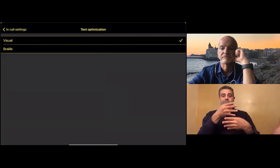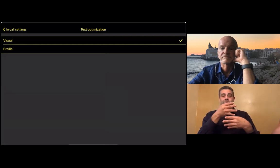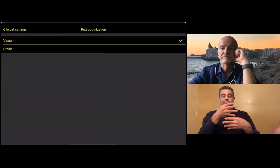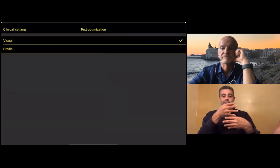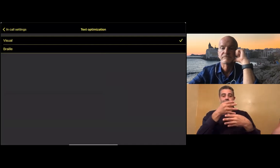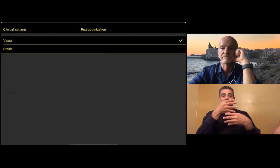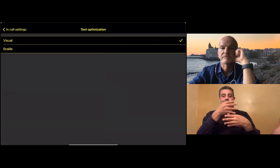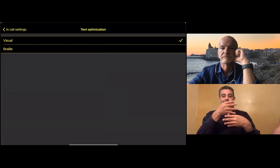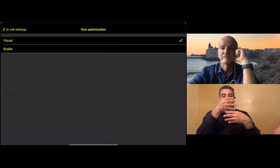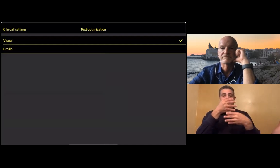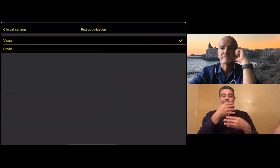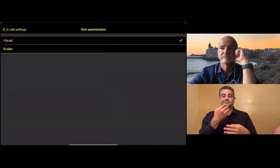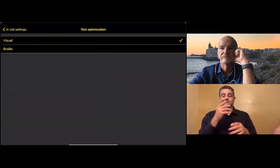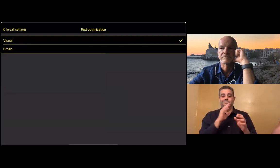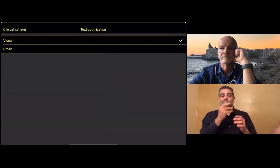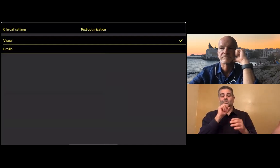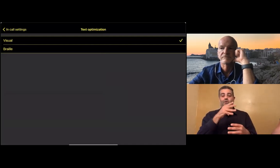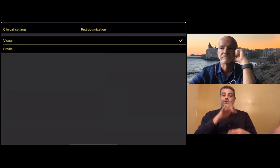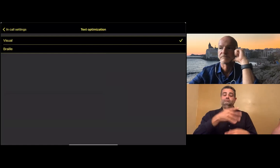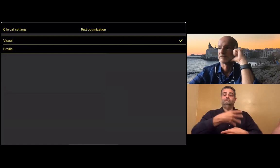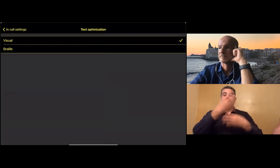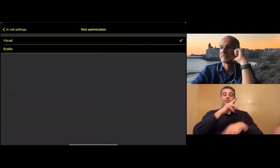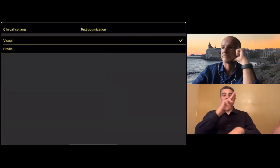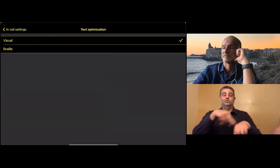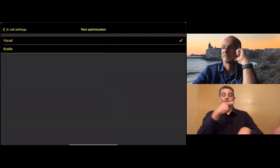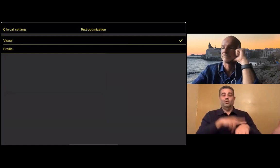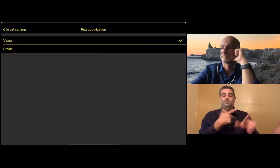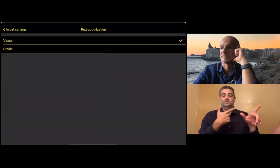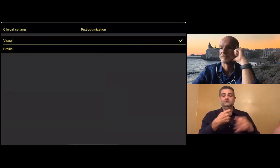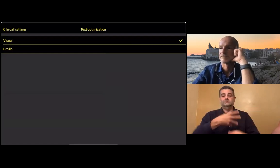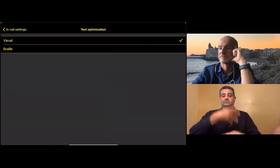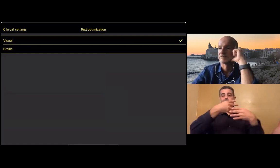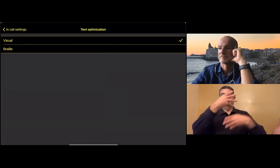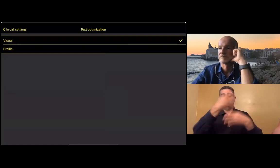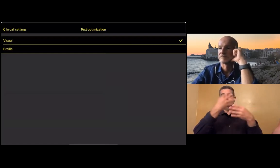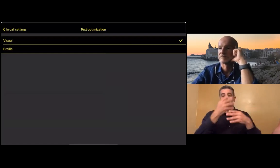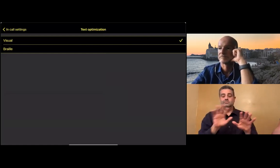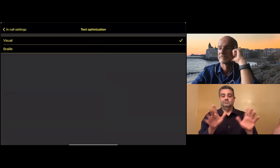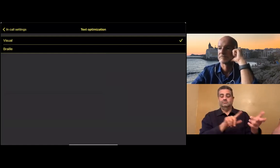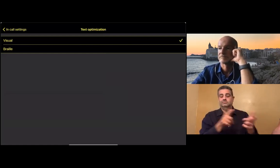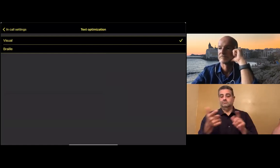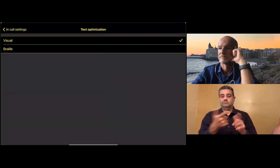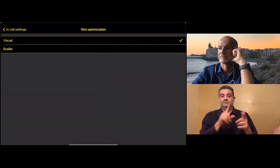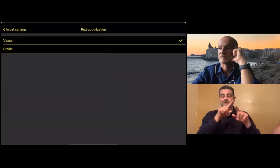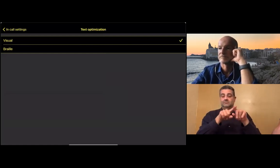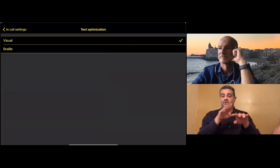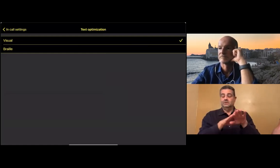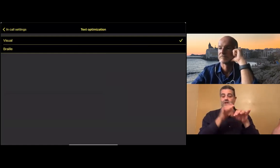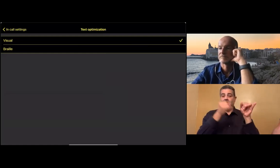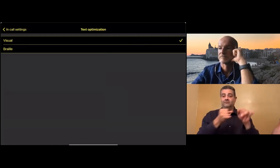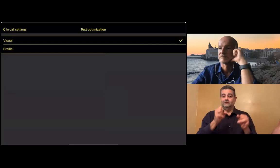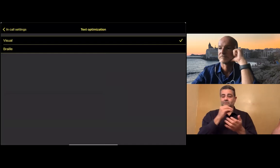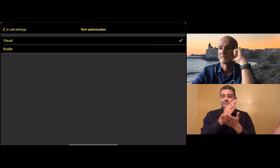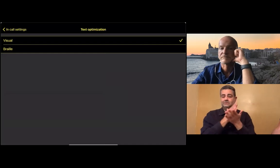You can slow it down to a rate that meets your needs, or you can have it come in at normal speeds.